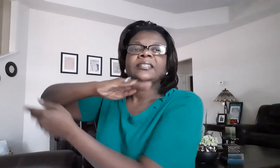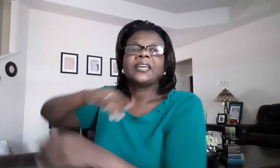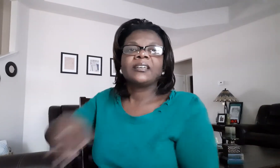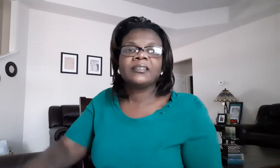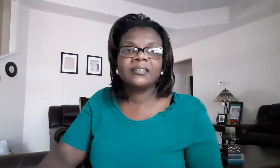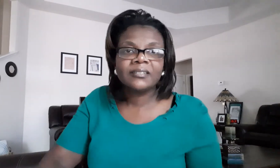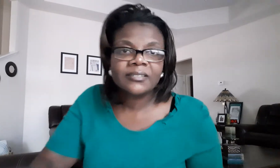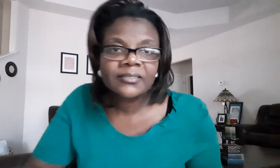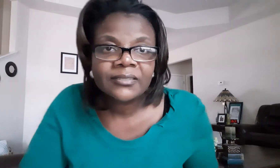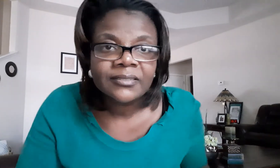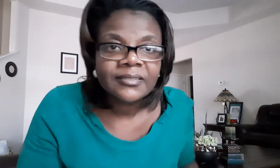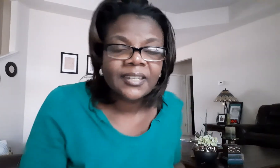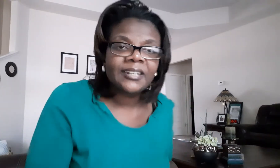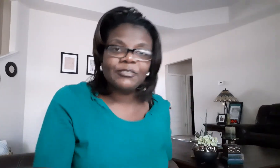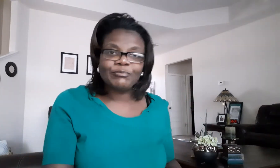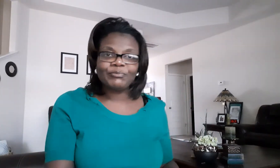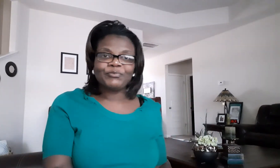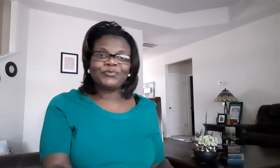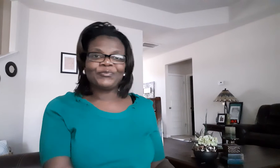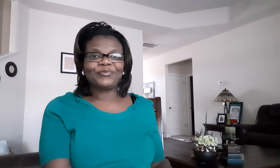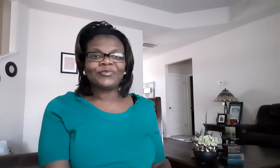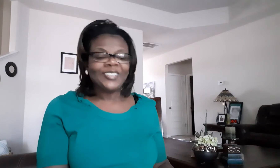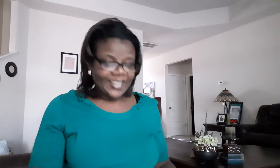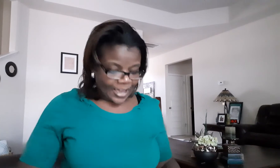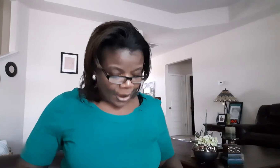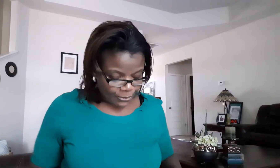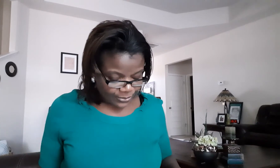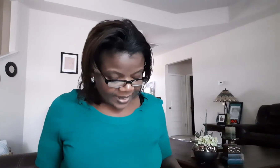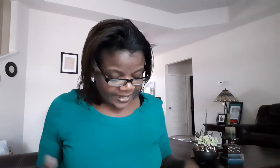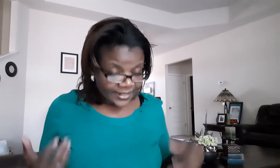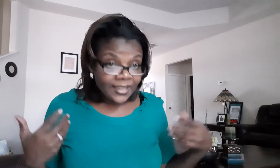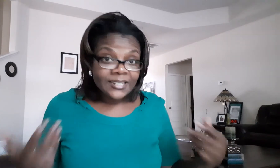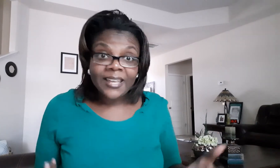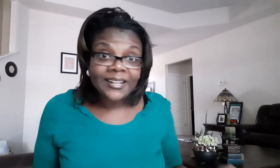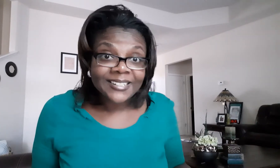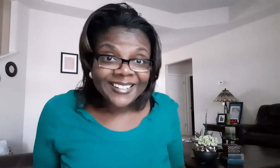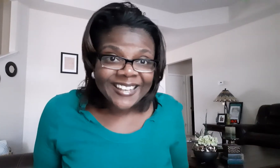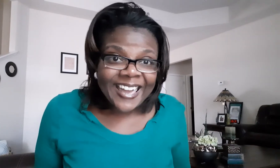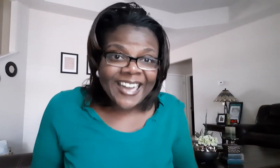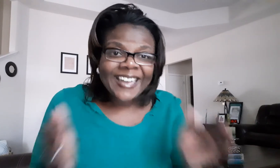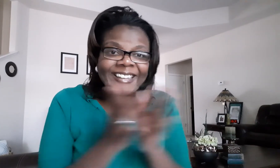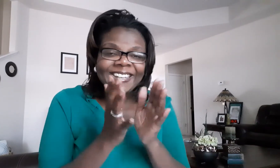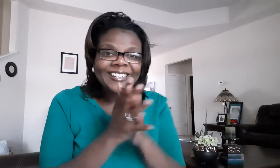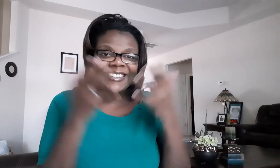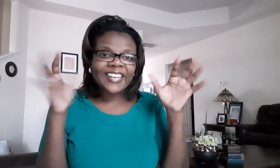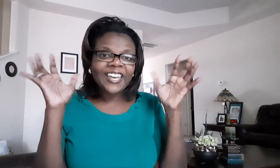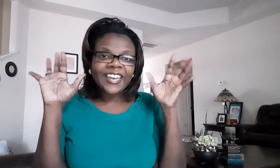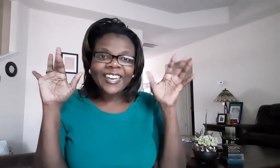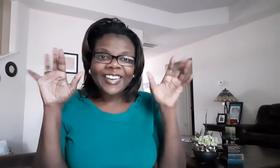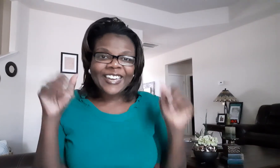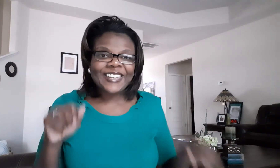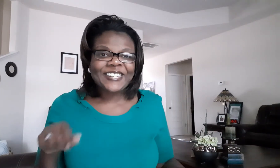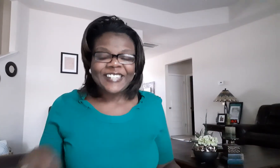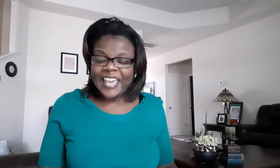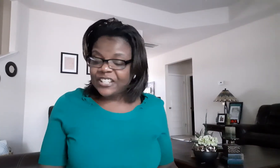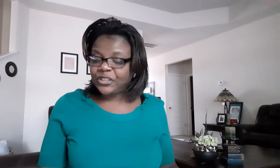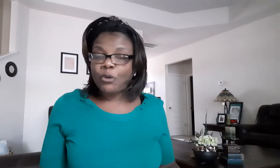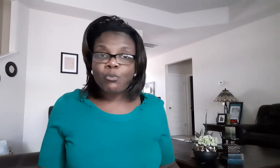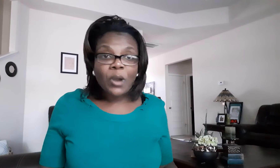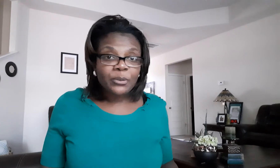that got it all right y'all did that yay so what